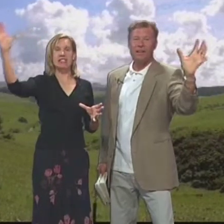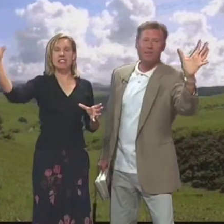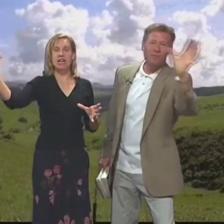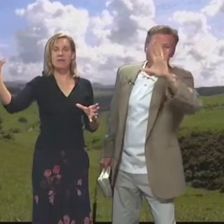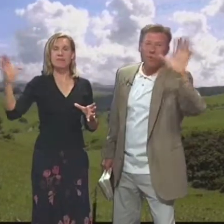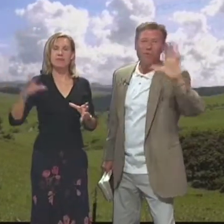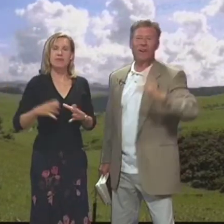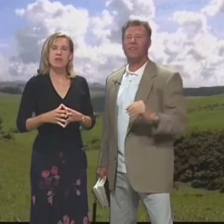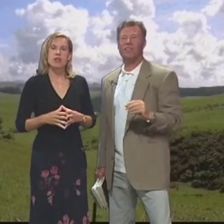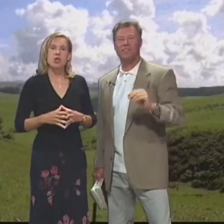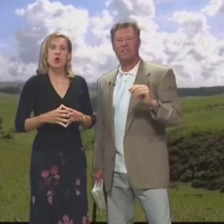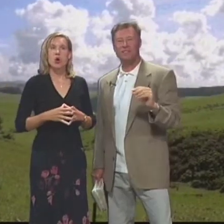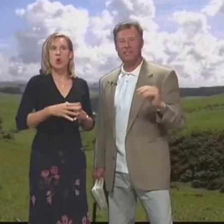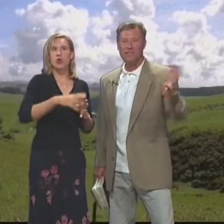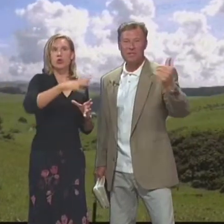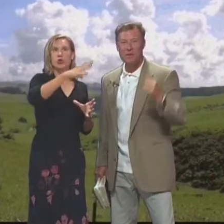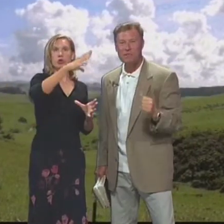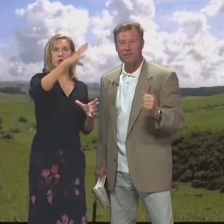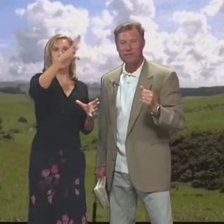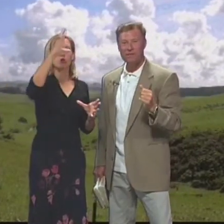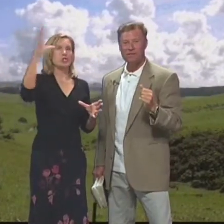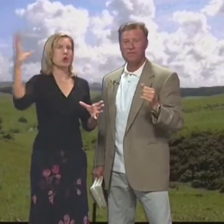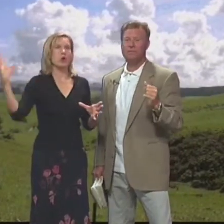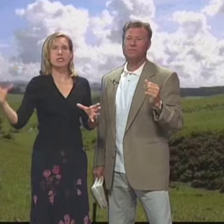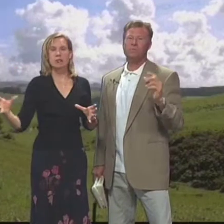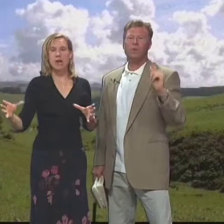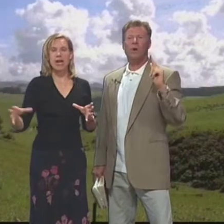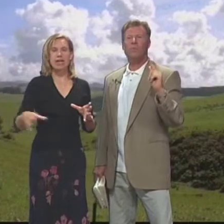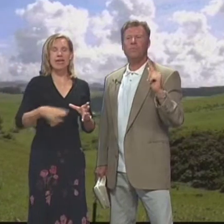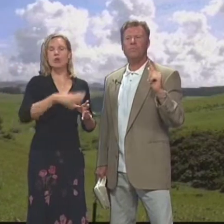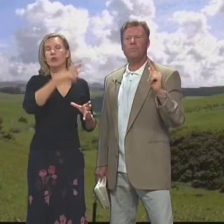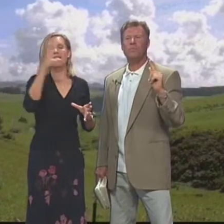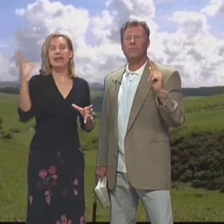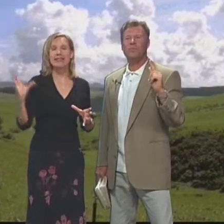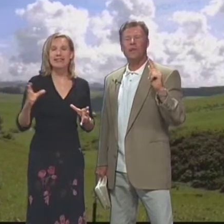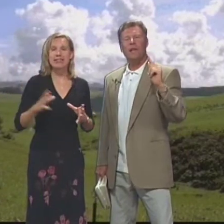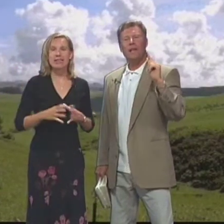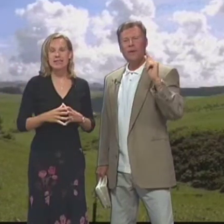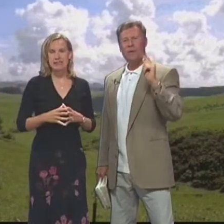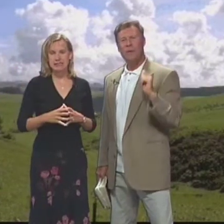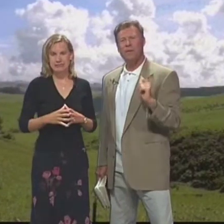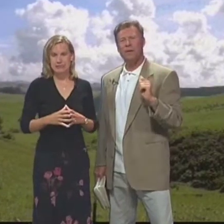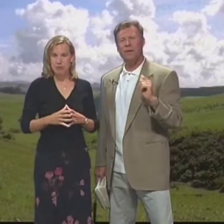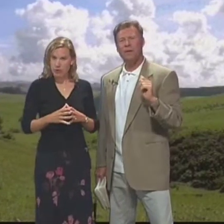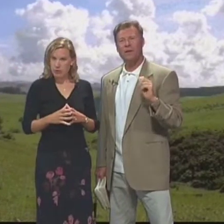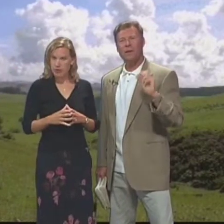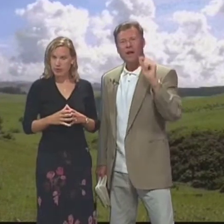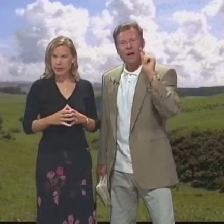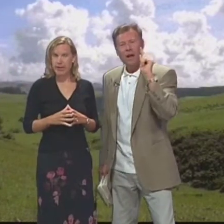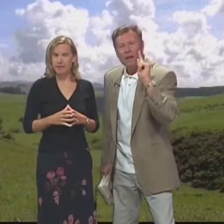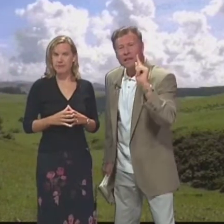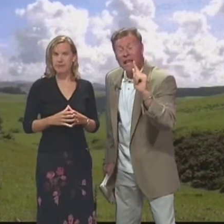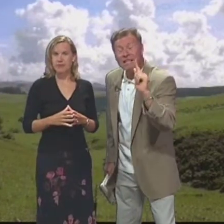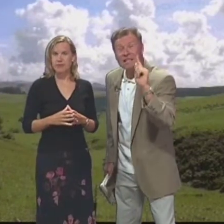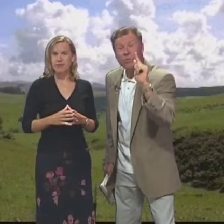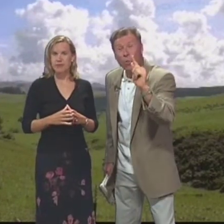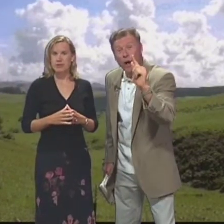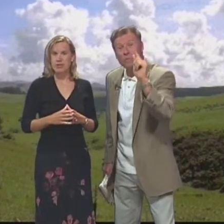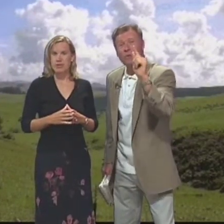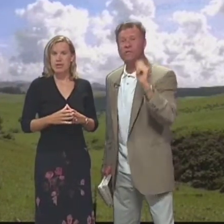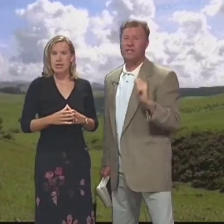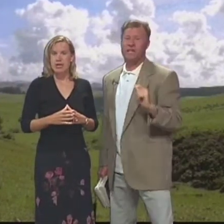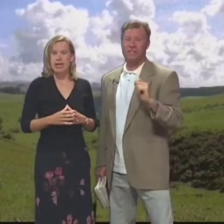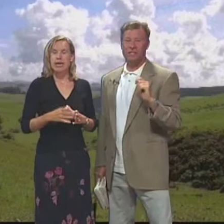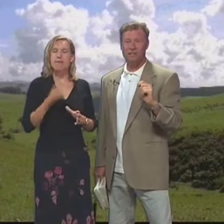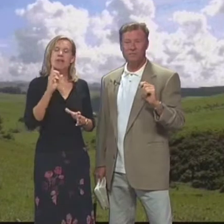pantalla PowerPoint, all this stuff And lots of people Con todos los audiovisuales Con toda la gente You've got to remember Bueno, debemos recordar Less than